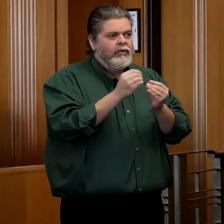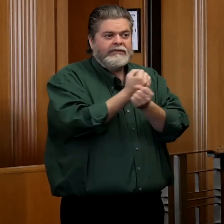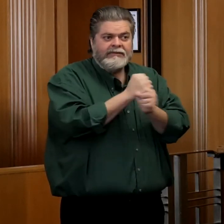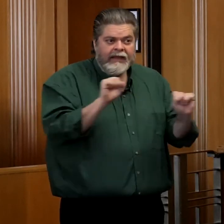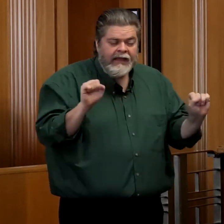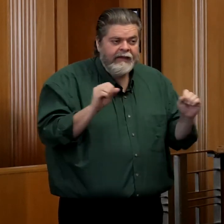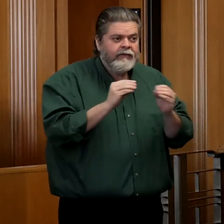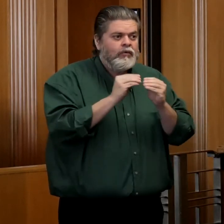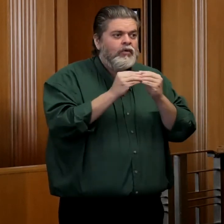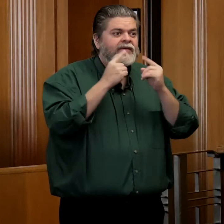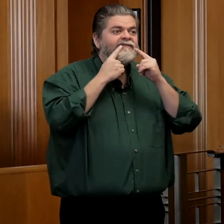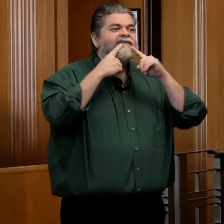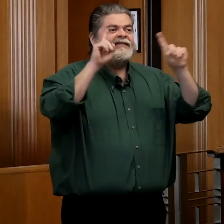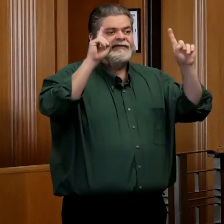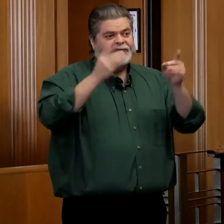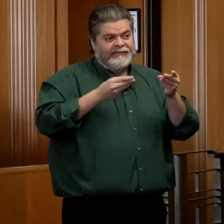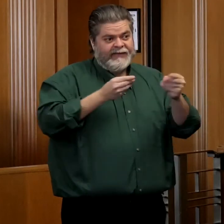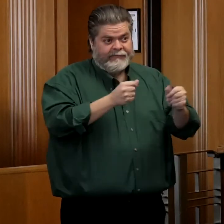effective, thank goodness, right?